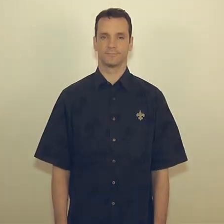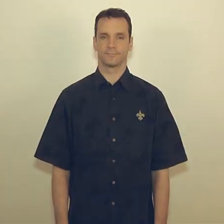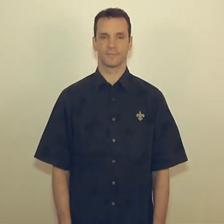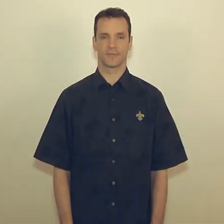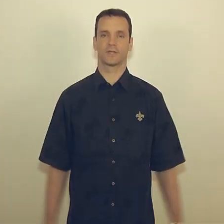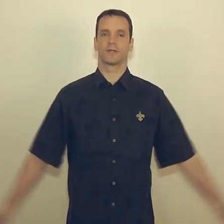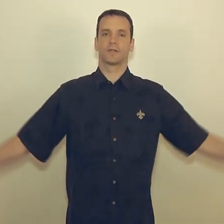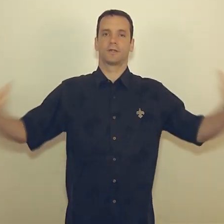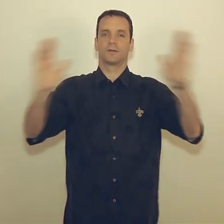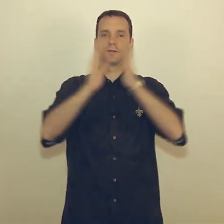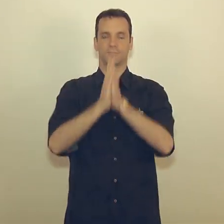Amen.